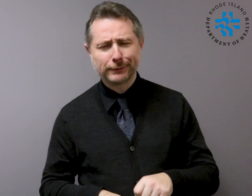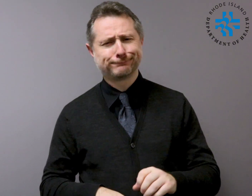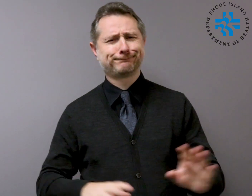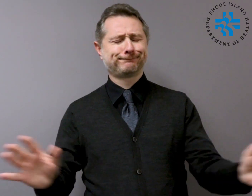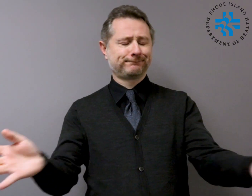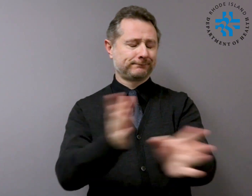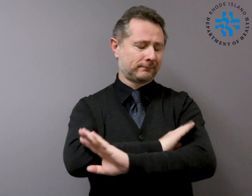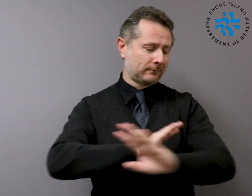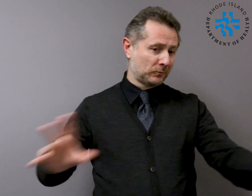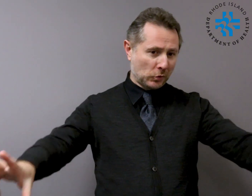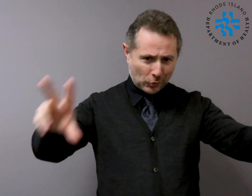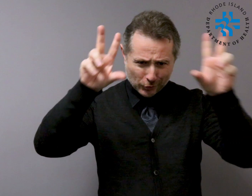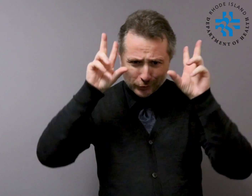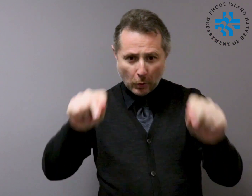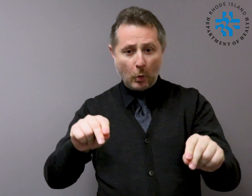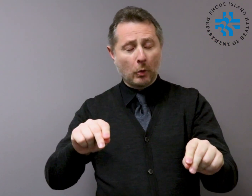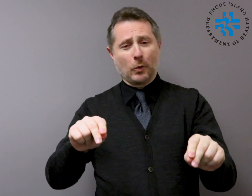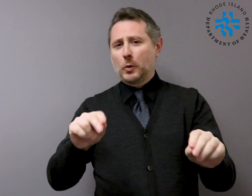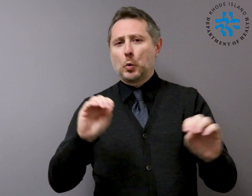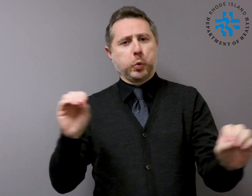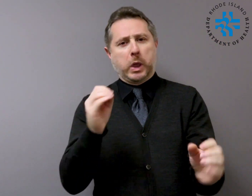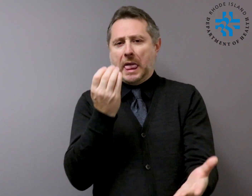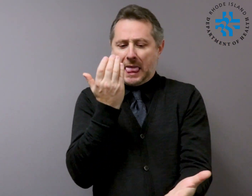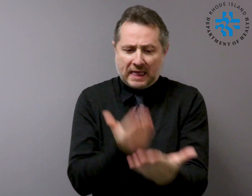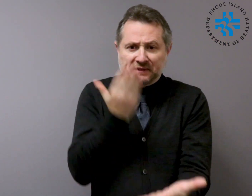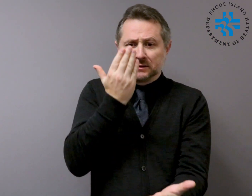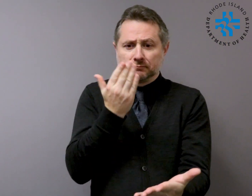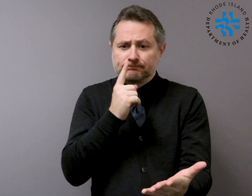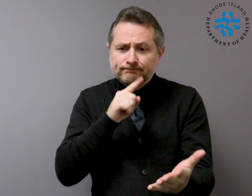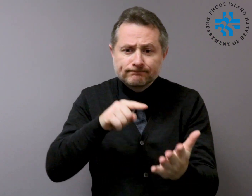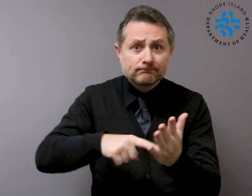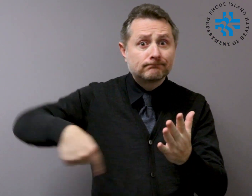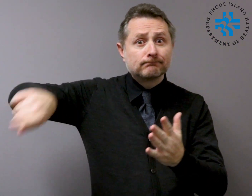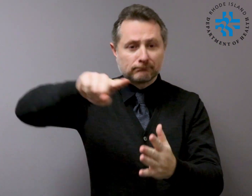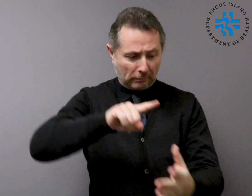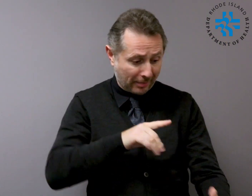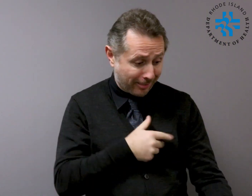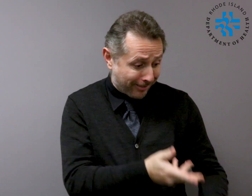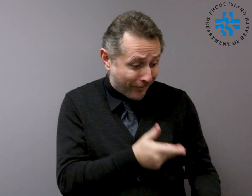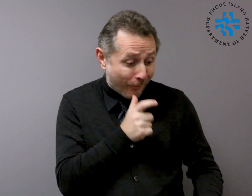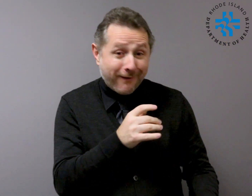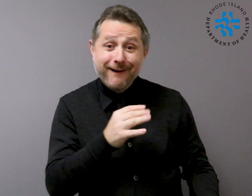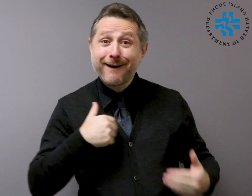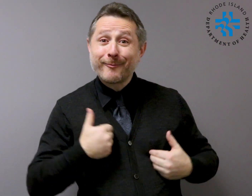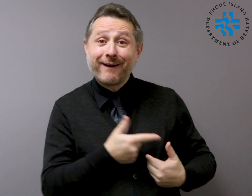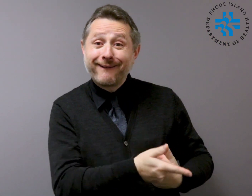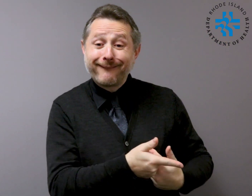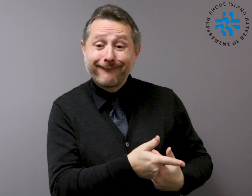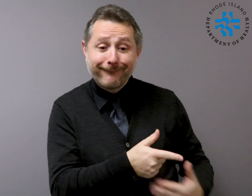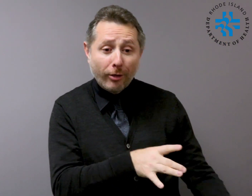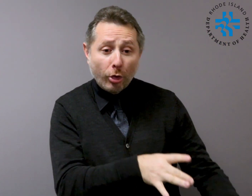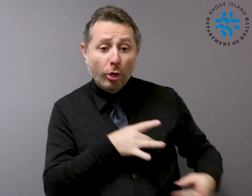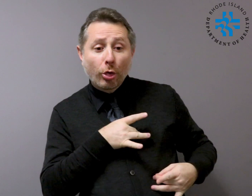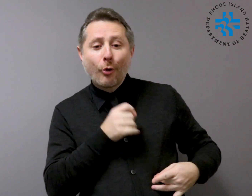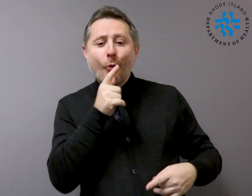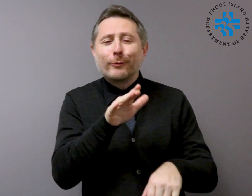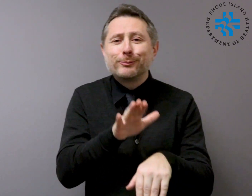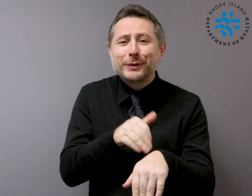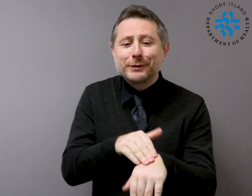No. At present, there is no evidence that companion animals or pets such as cats and dogs have been infected